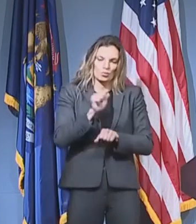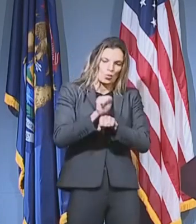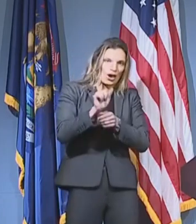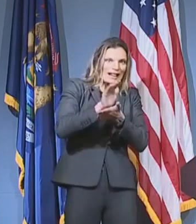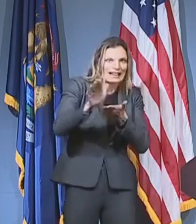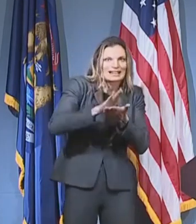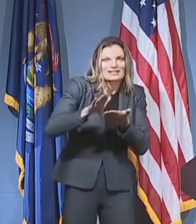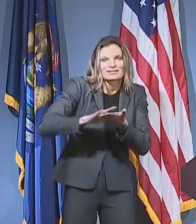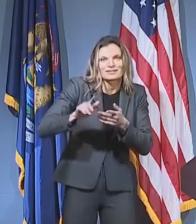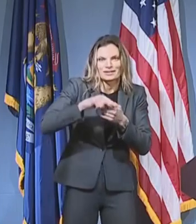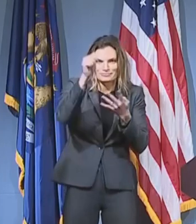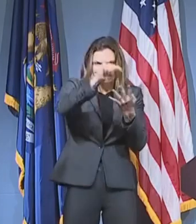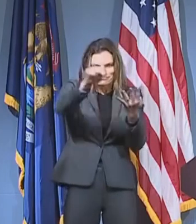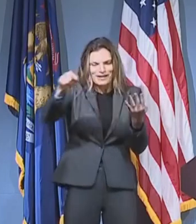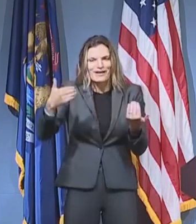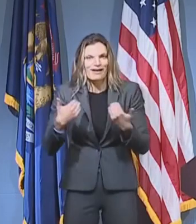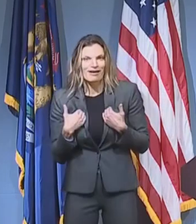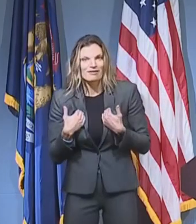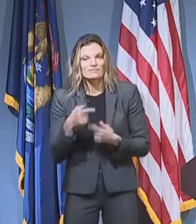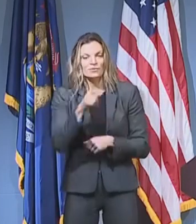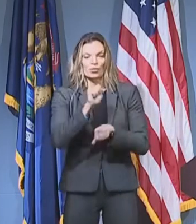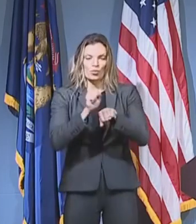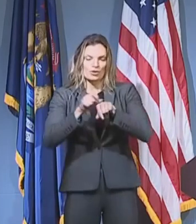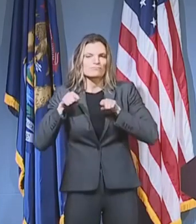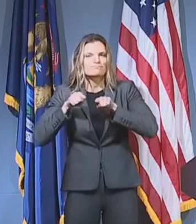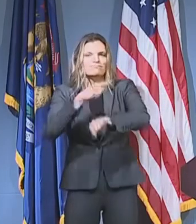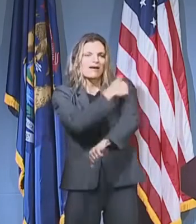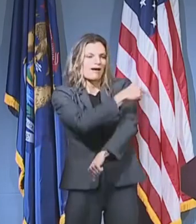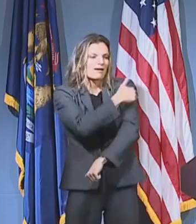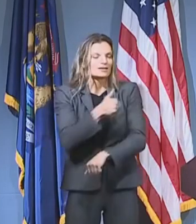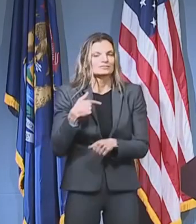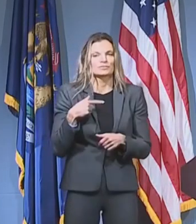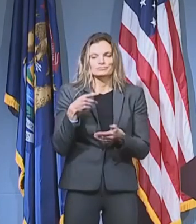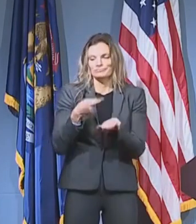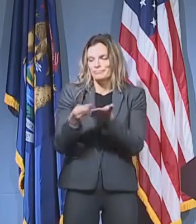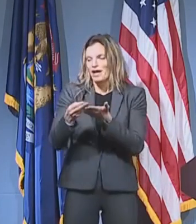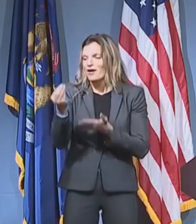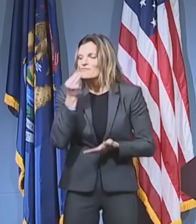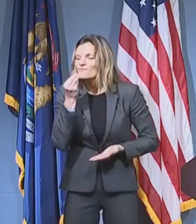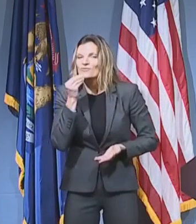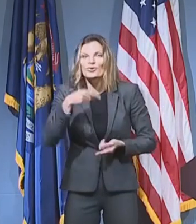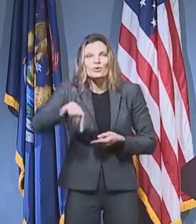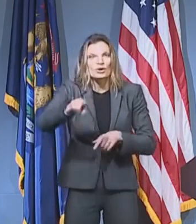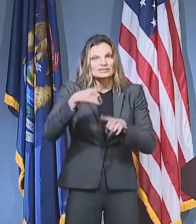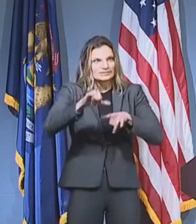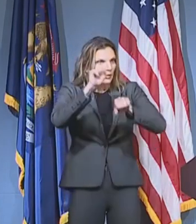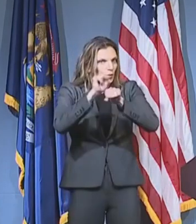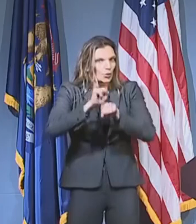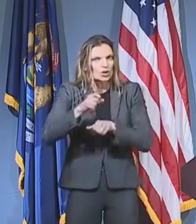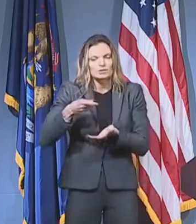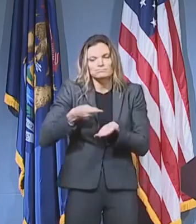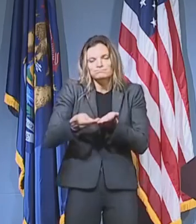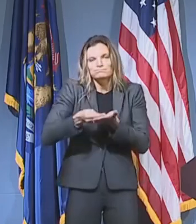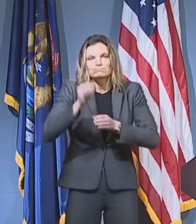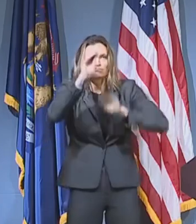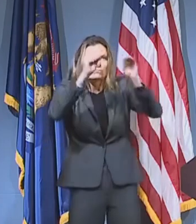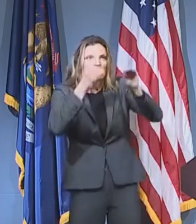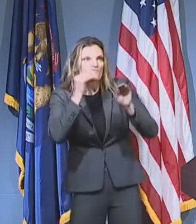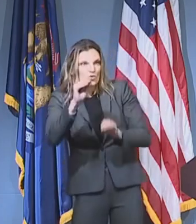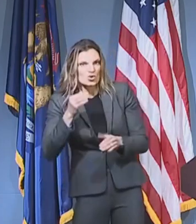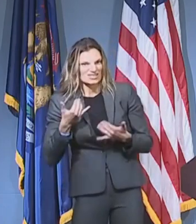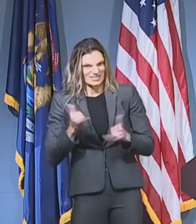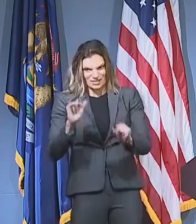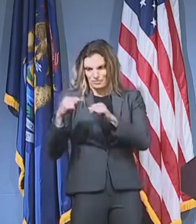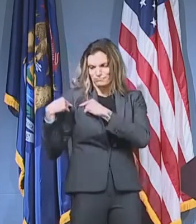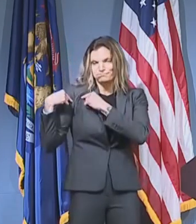custodians who have been working in our hospitals, grocery store workers who have been stocking the shelves so the rest of us can put food